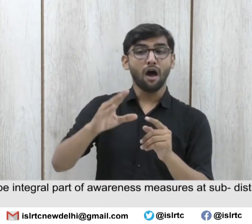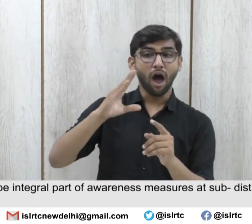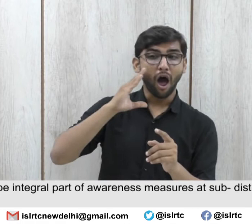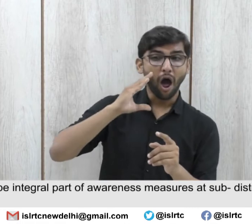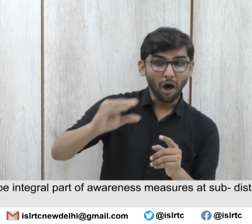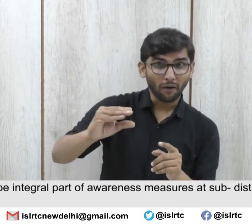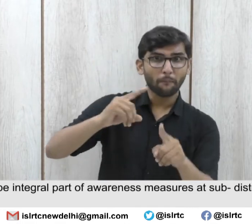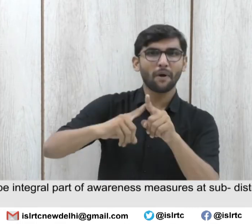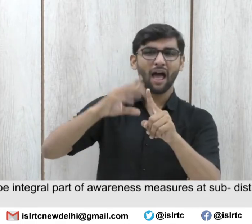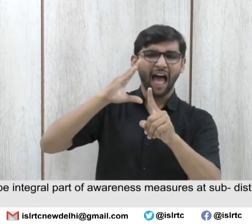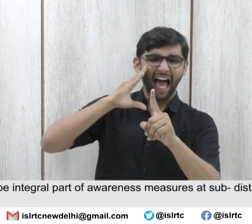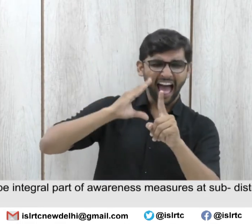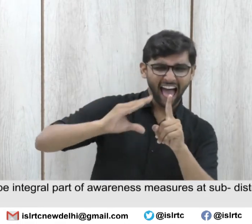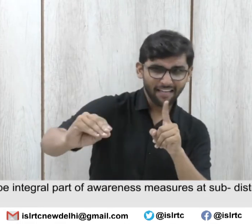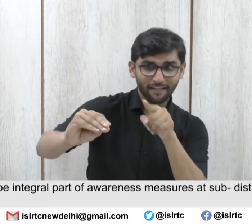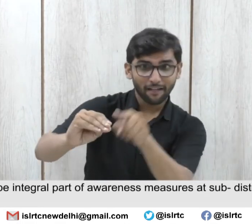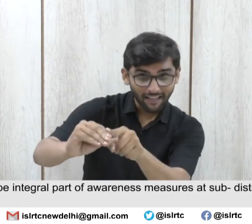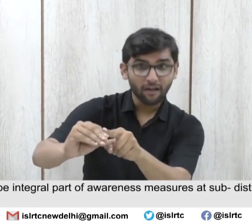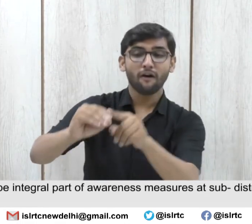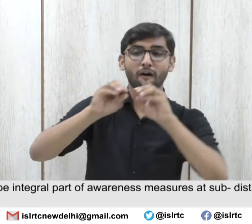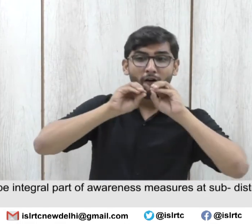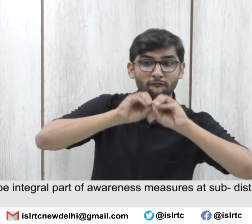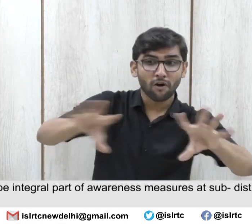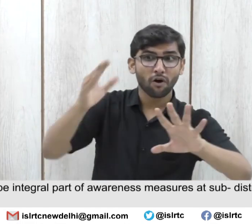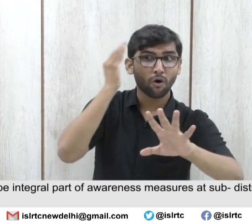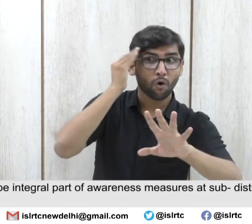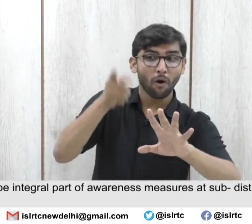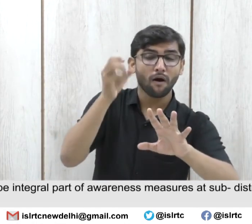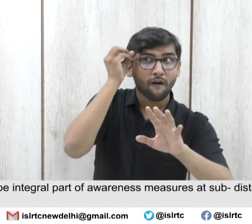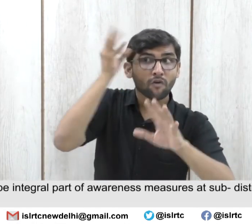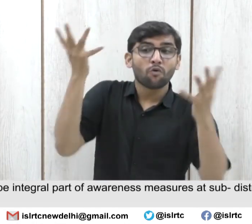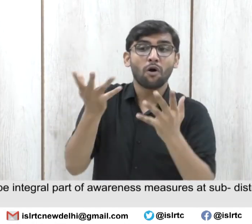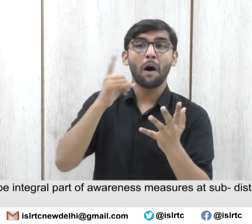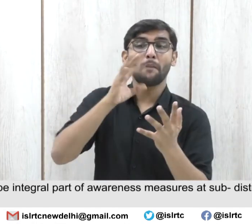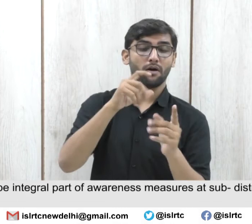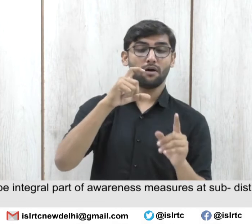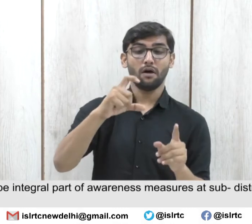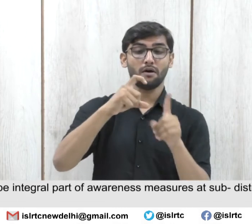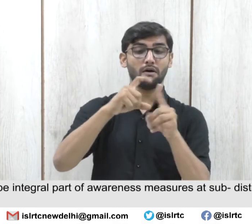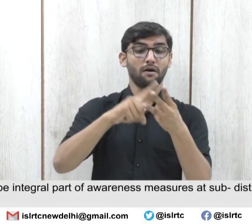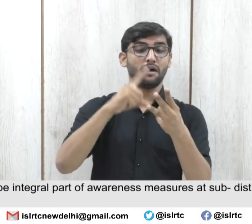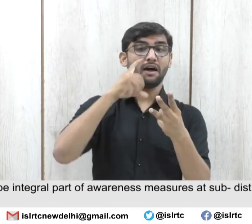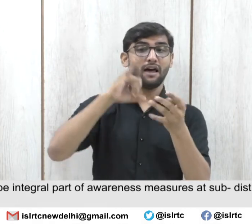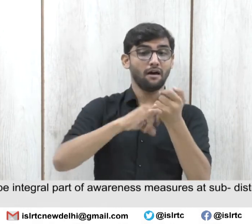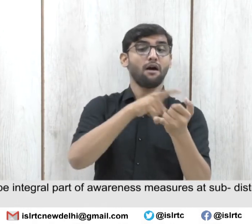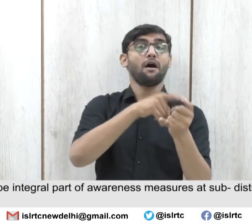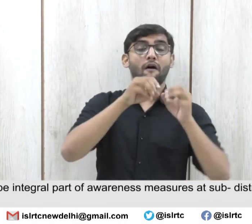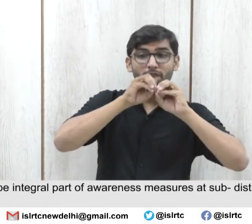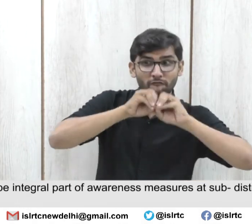CDEICs should be integral part of awareness measures